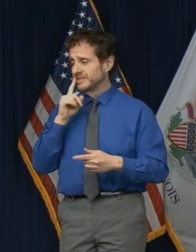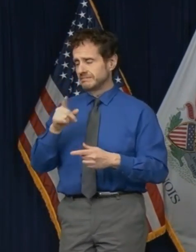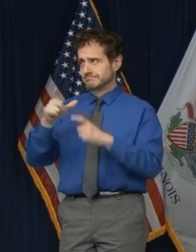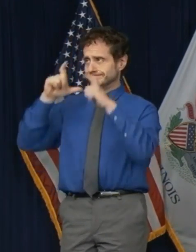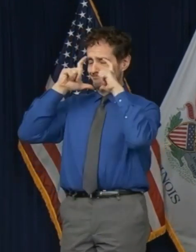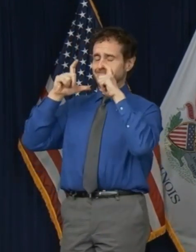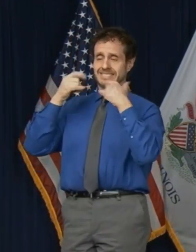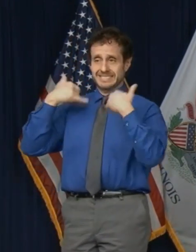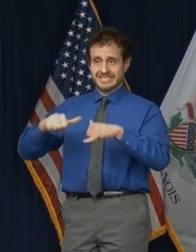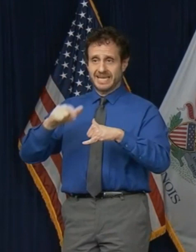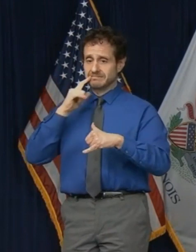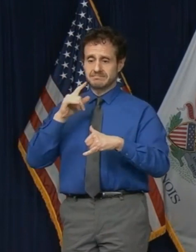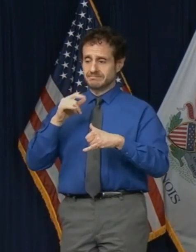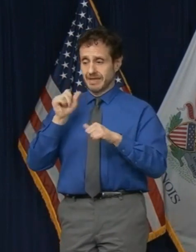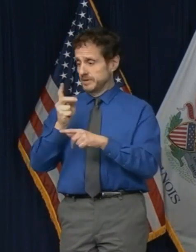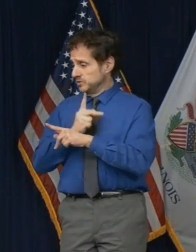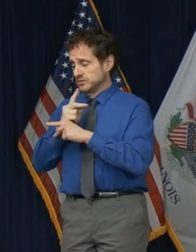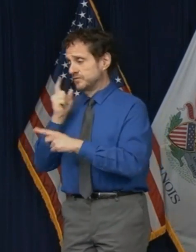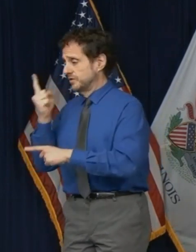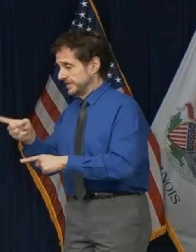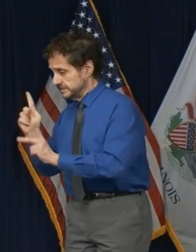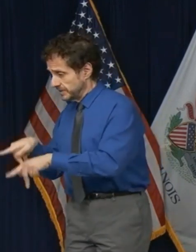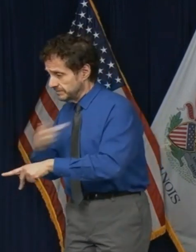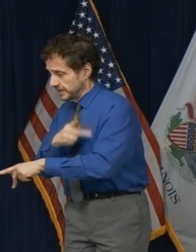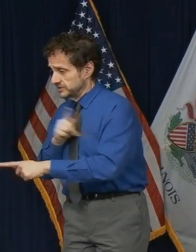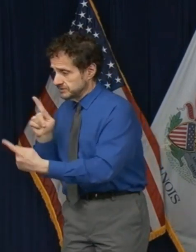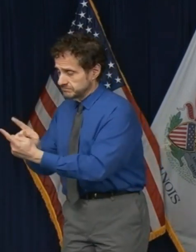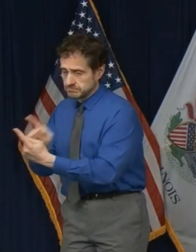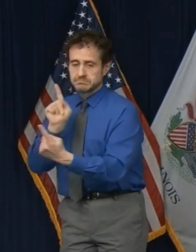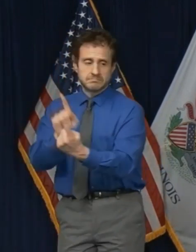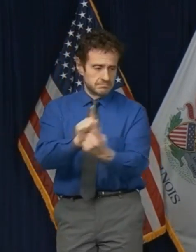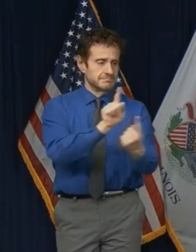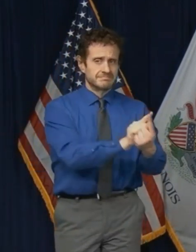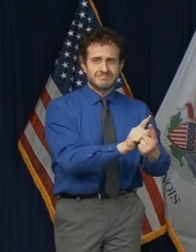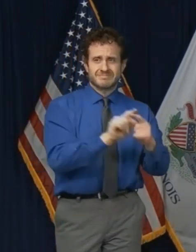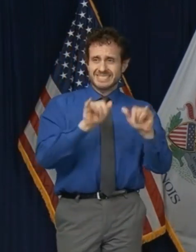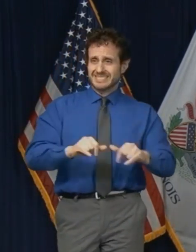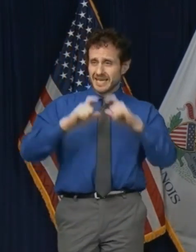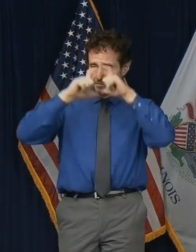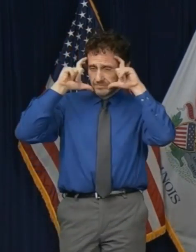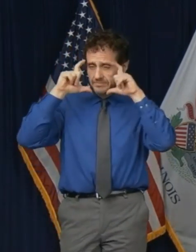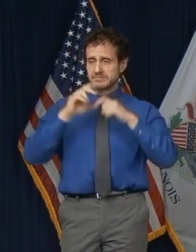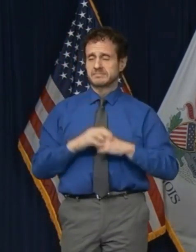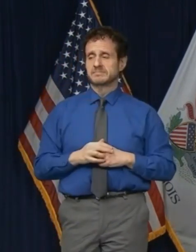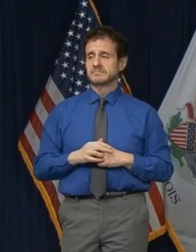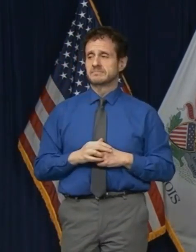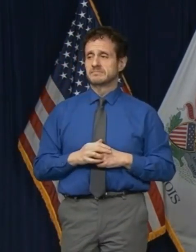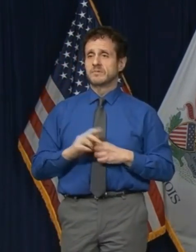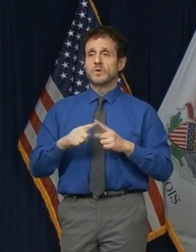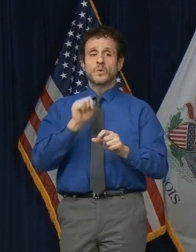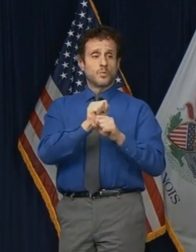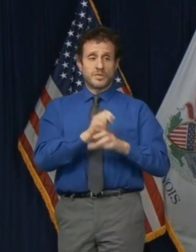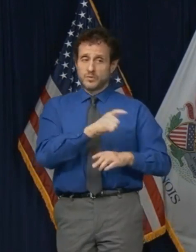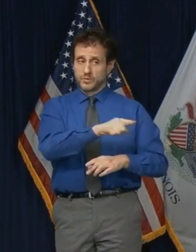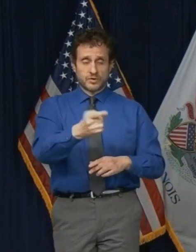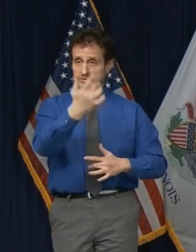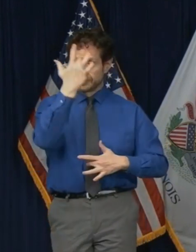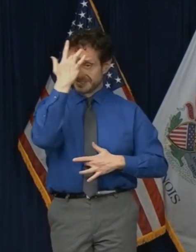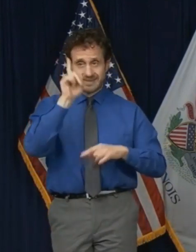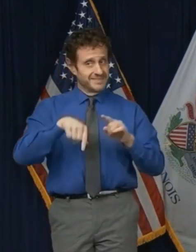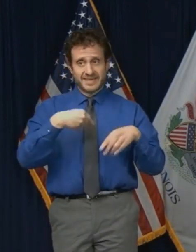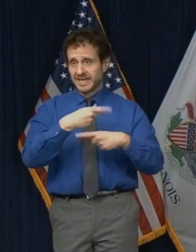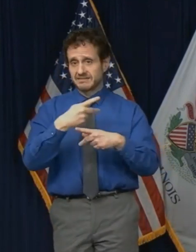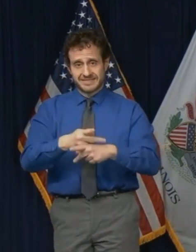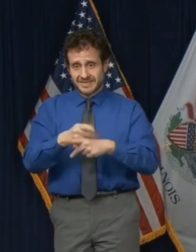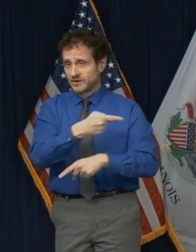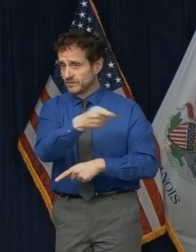shortages. We must protect our healthcare personnel. When our workforce is sick, they cannot care for you